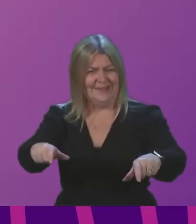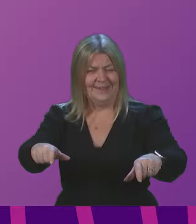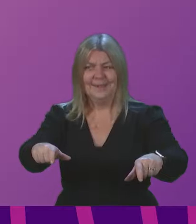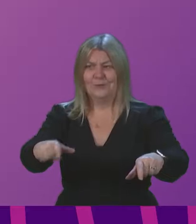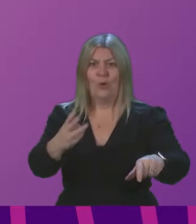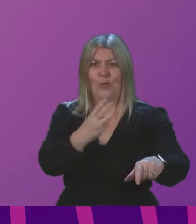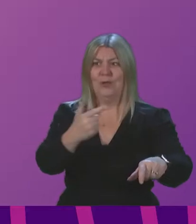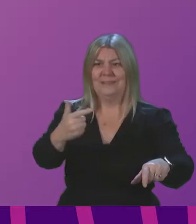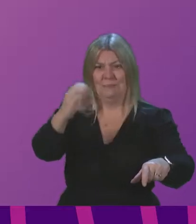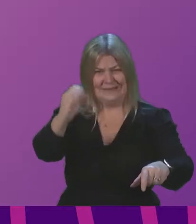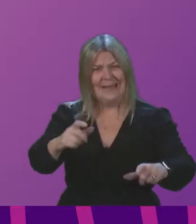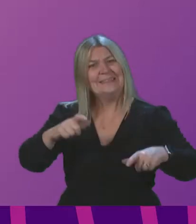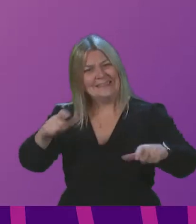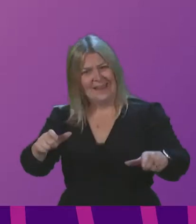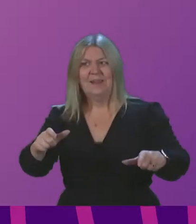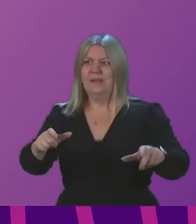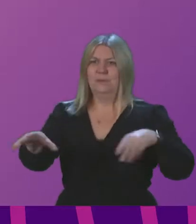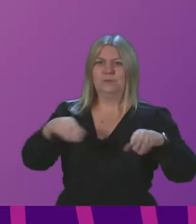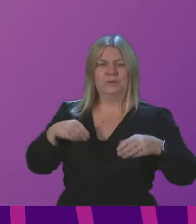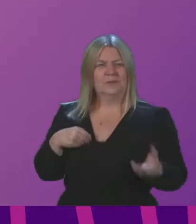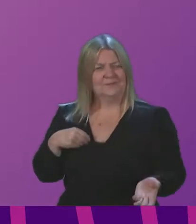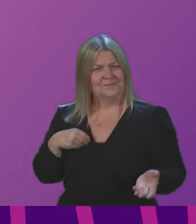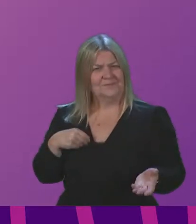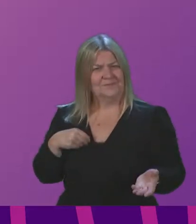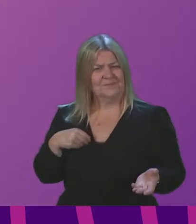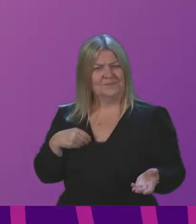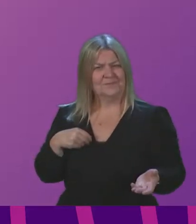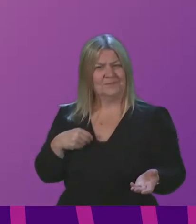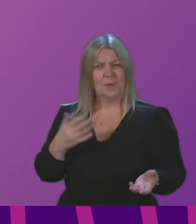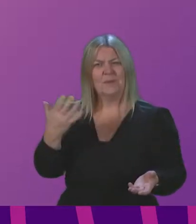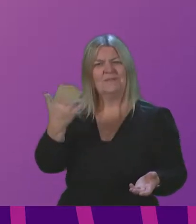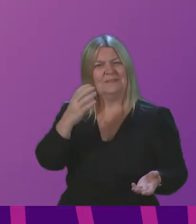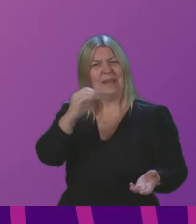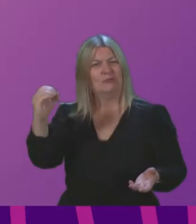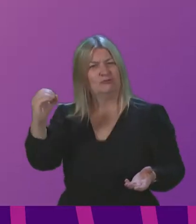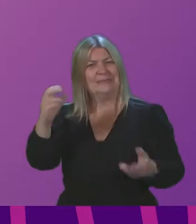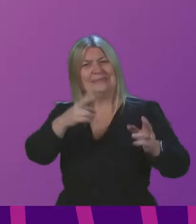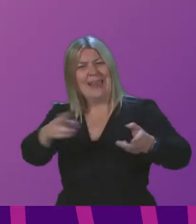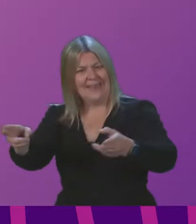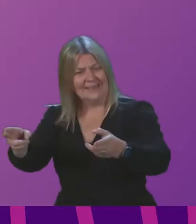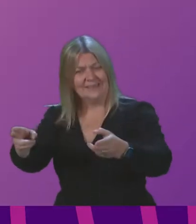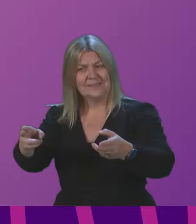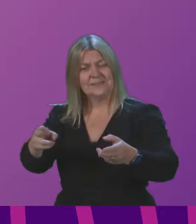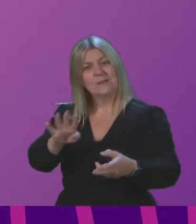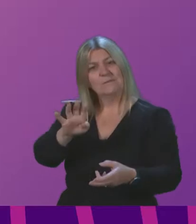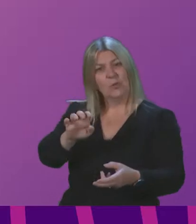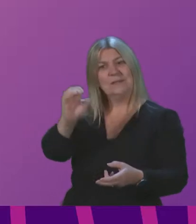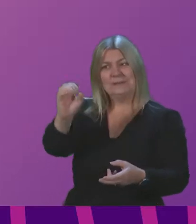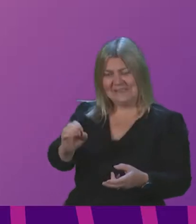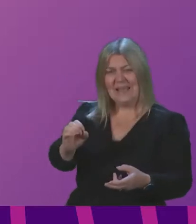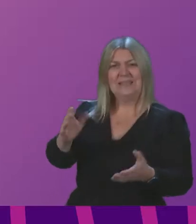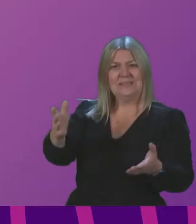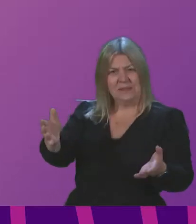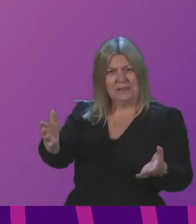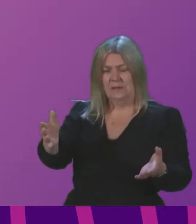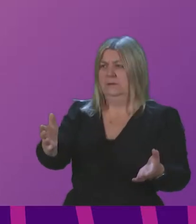and we've seen just under 1,500 deaths. That's 14% of all the deaths presiding officer. That's